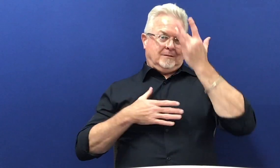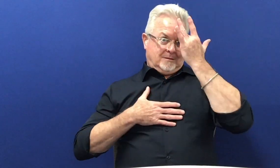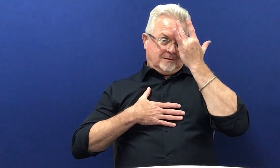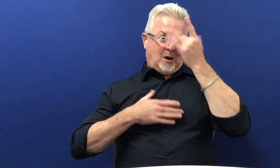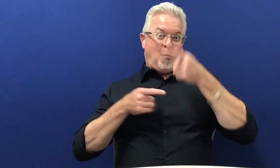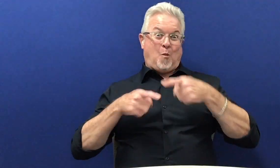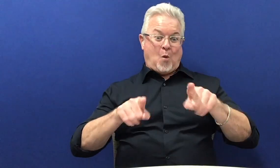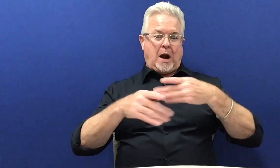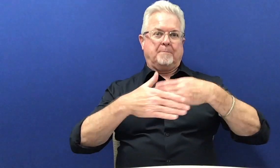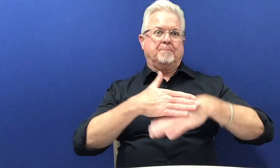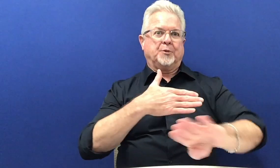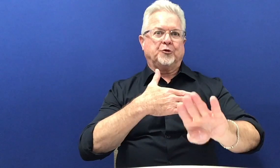is recommended for you.